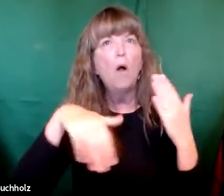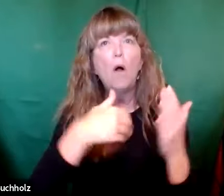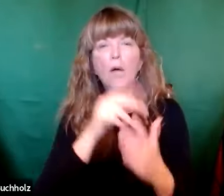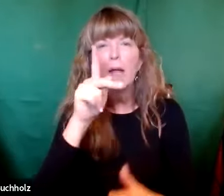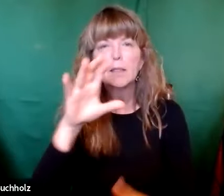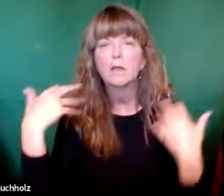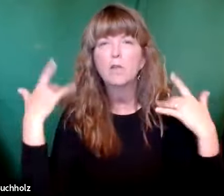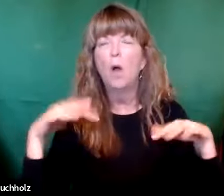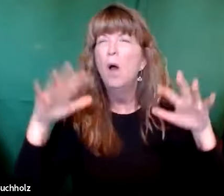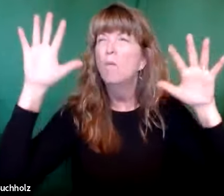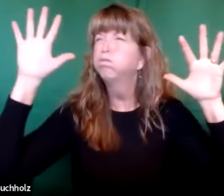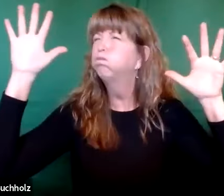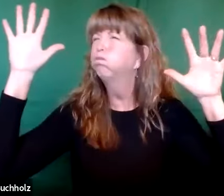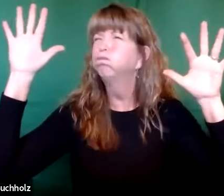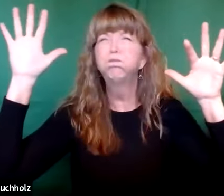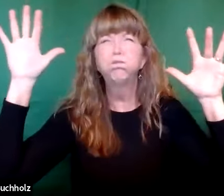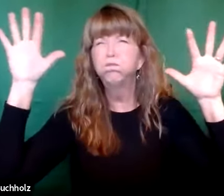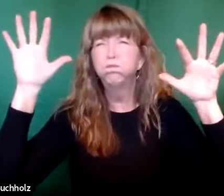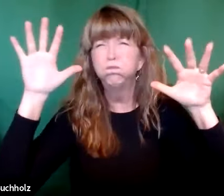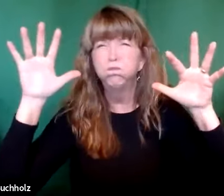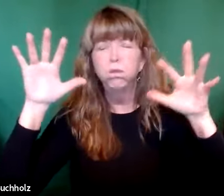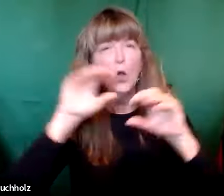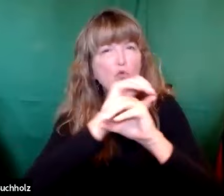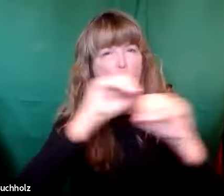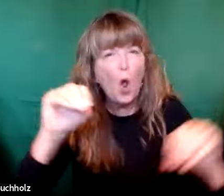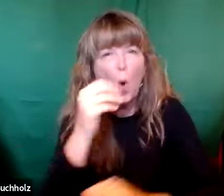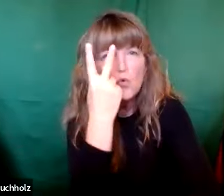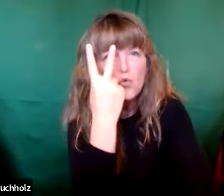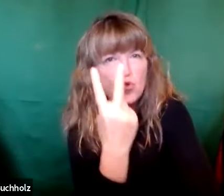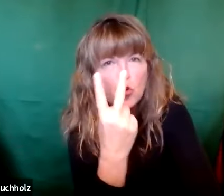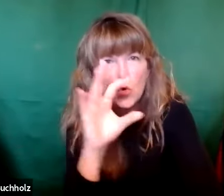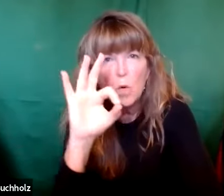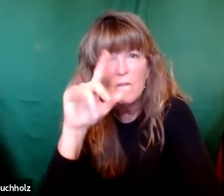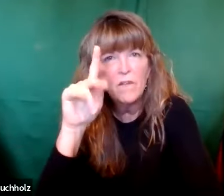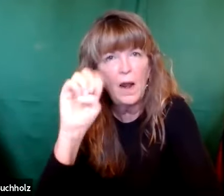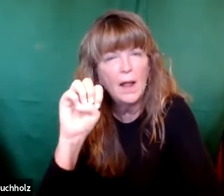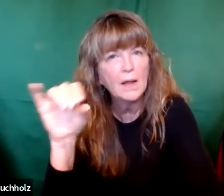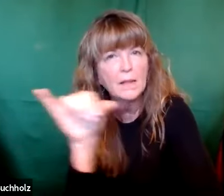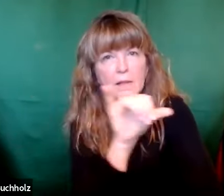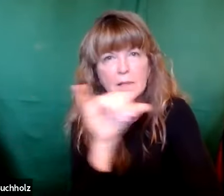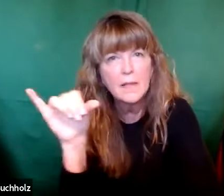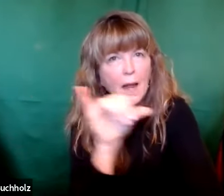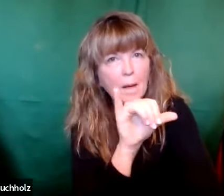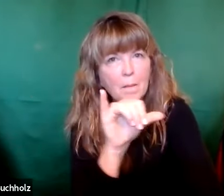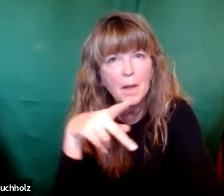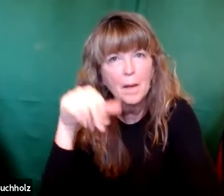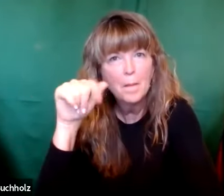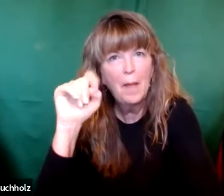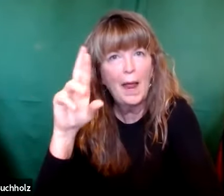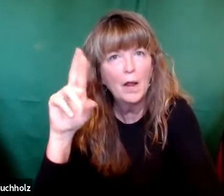Can you imagine all the snowflakes coming from the sky? There are no two